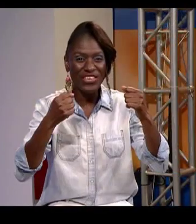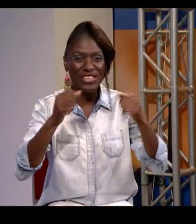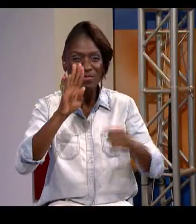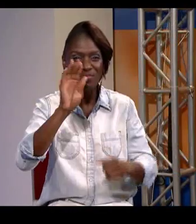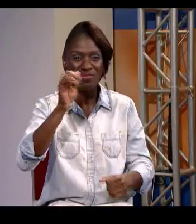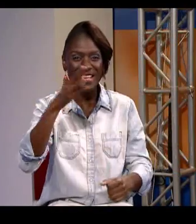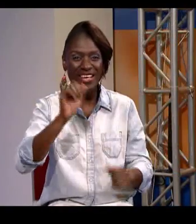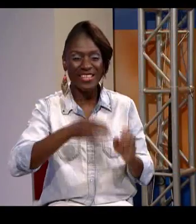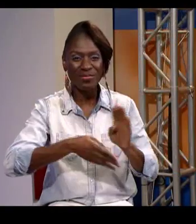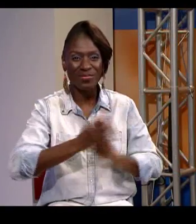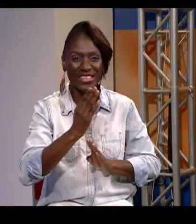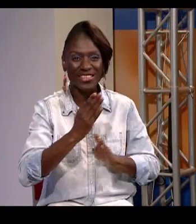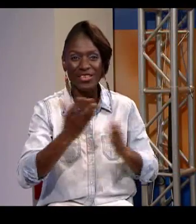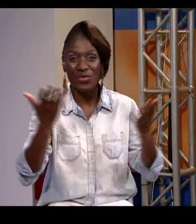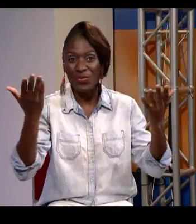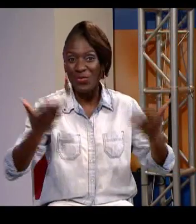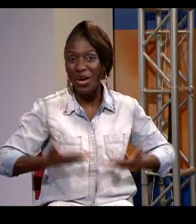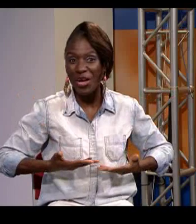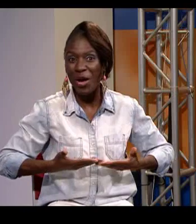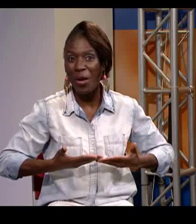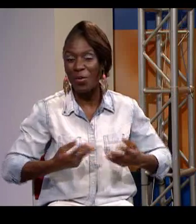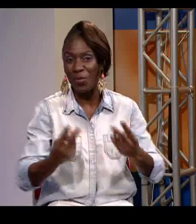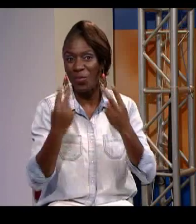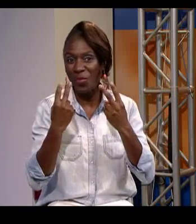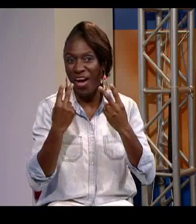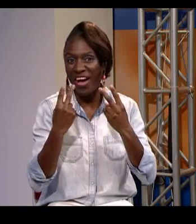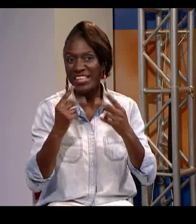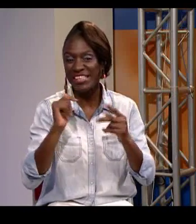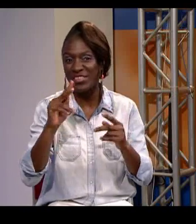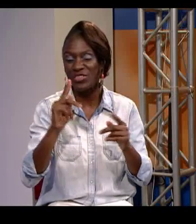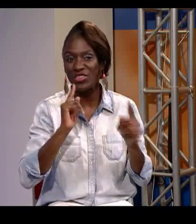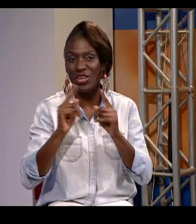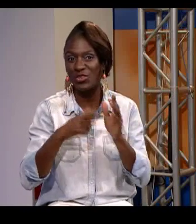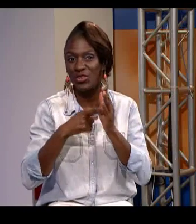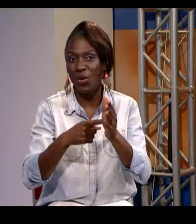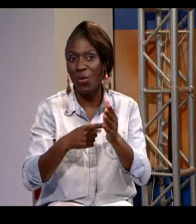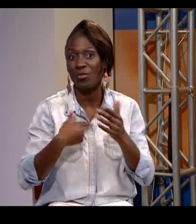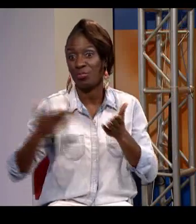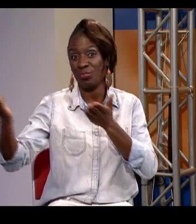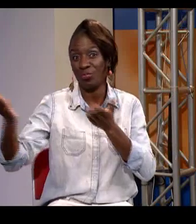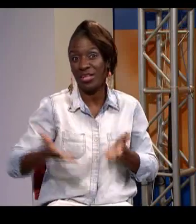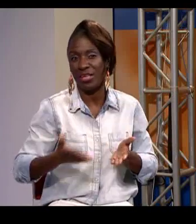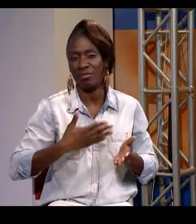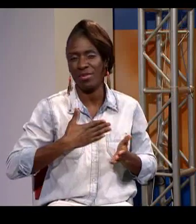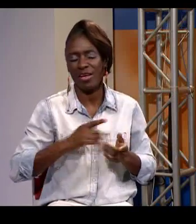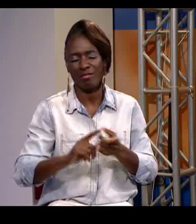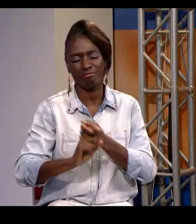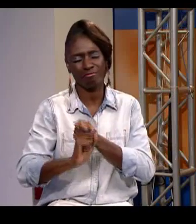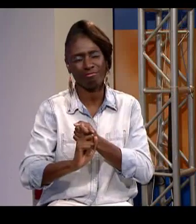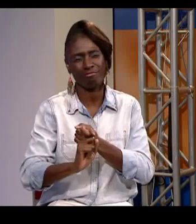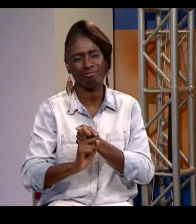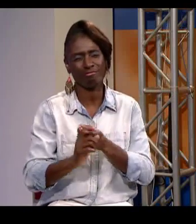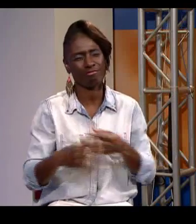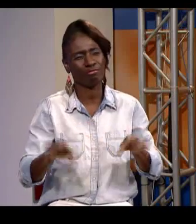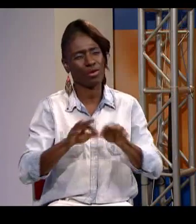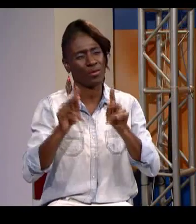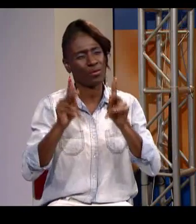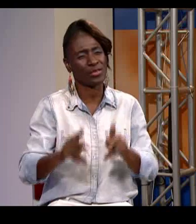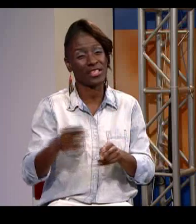Hello, welcome back to Courage Backus. Thank you for joining us today. Thanks for watching my talk show. I have my good friend here today,